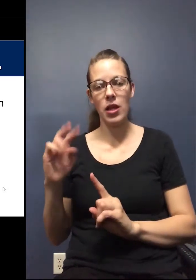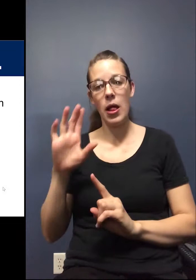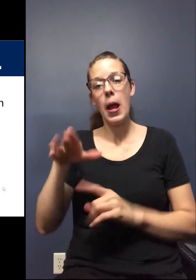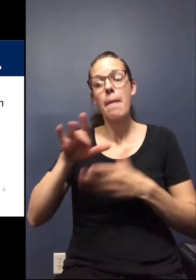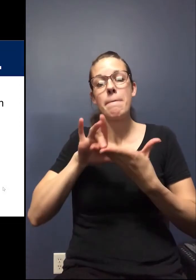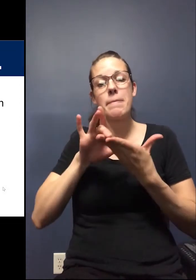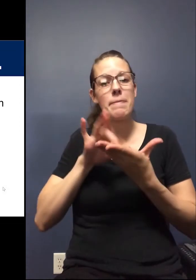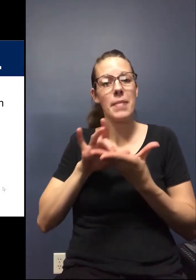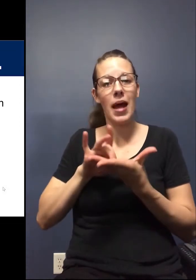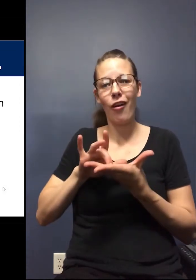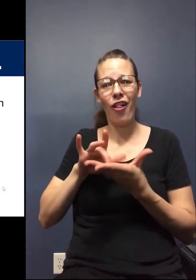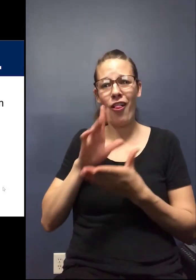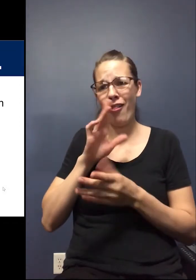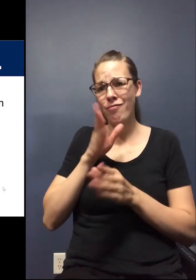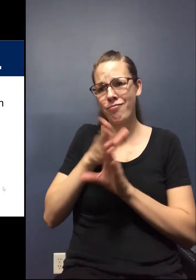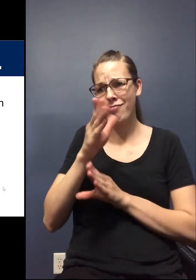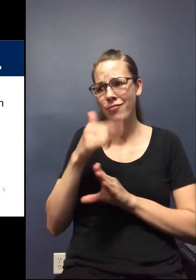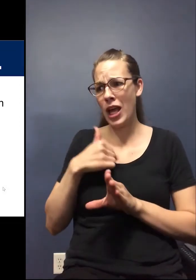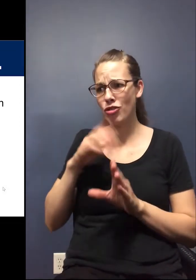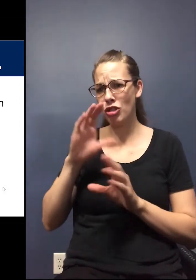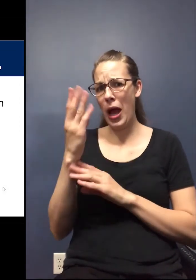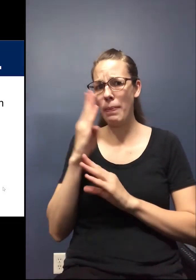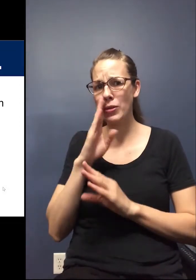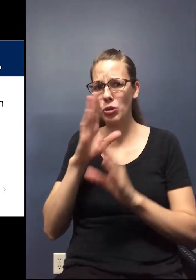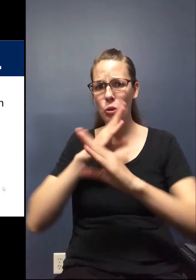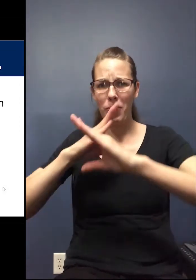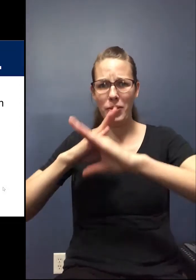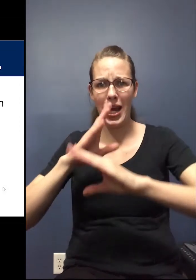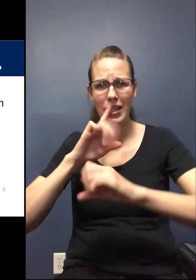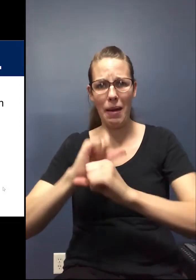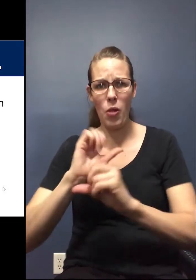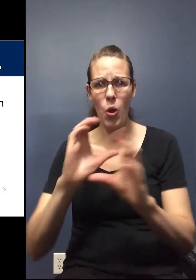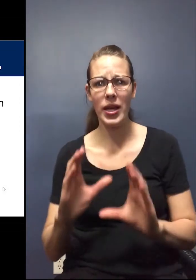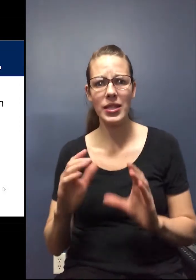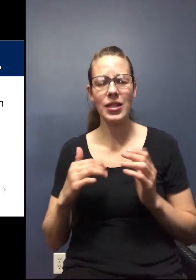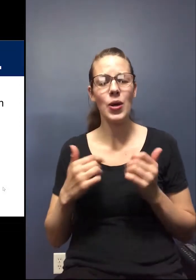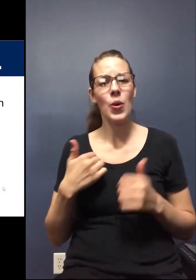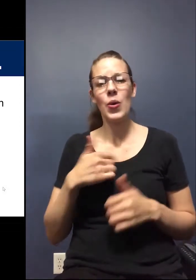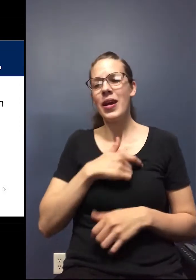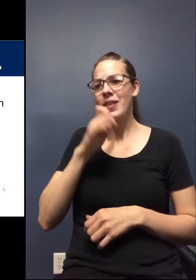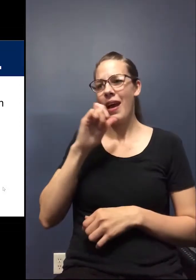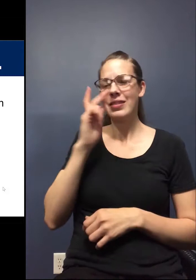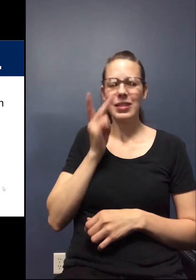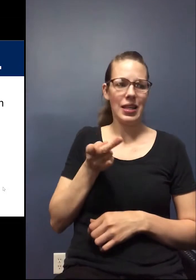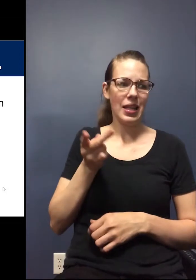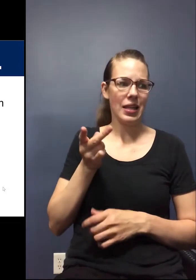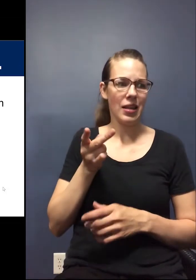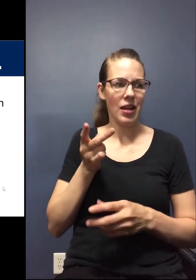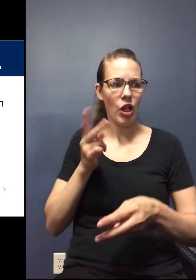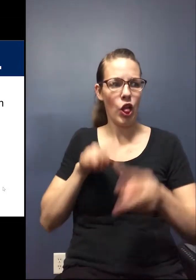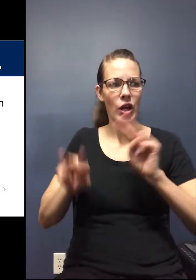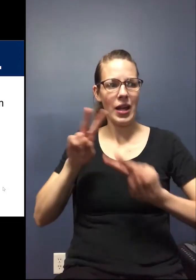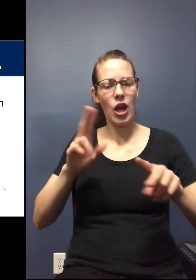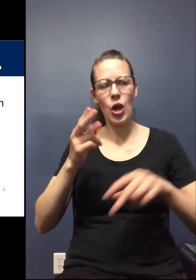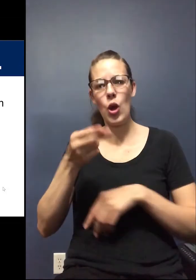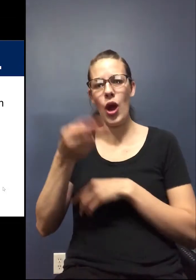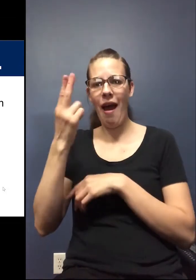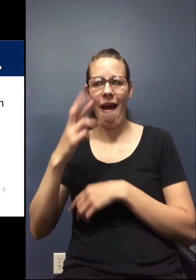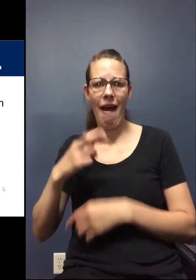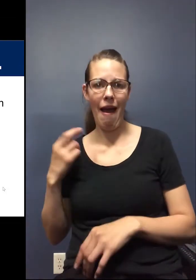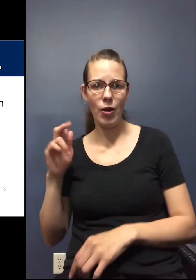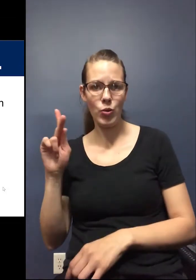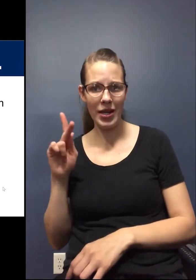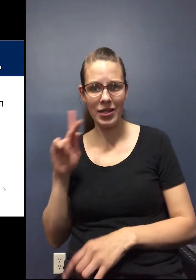Being in the medical industry, I mean, our job too is to protect the employees. And what we haven't seen a lot of is looking at your high risk